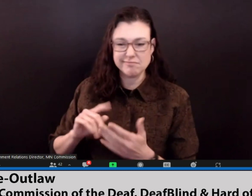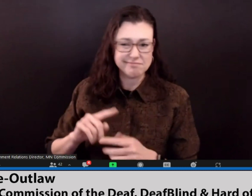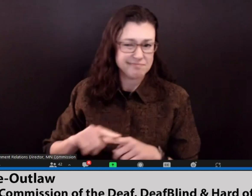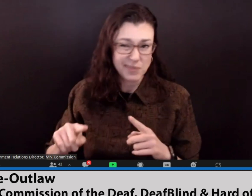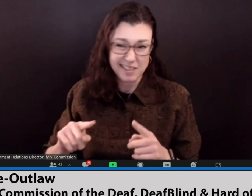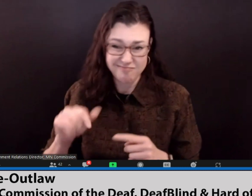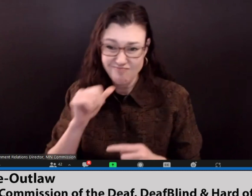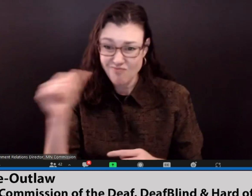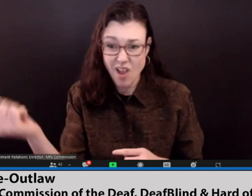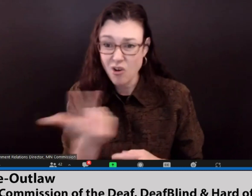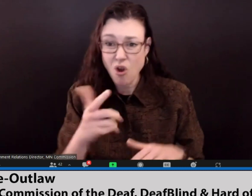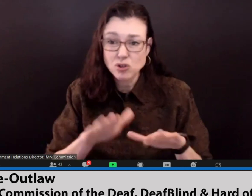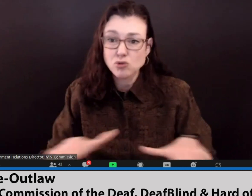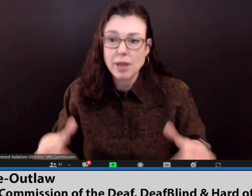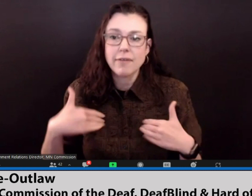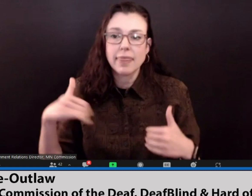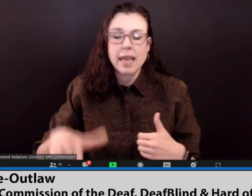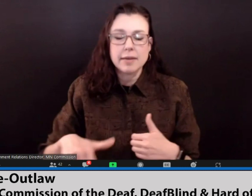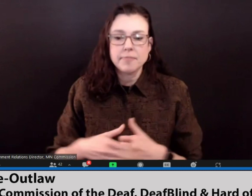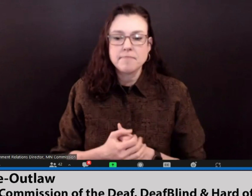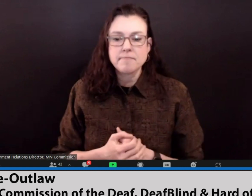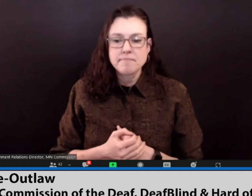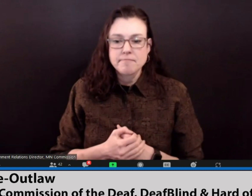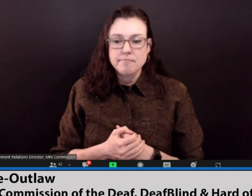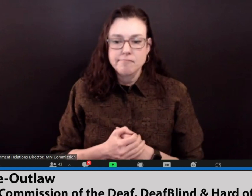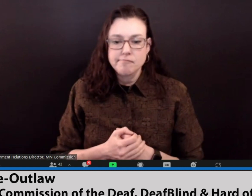for learning, and not all children have this.